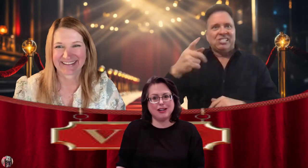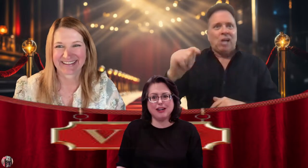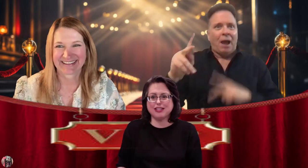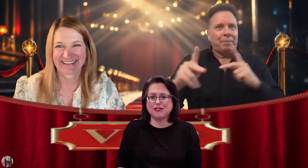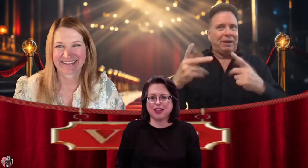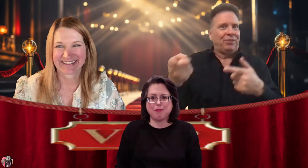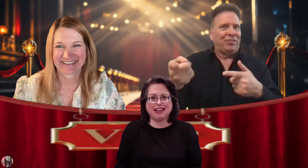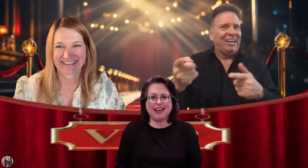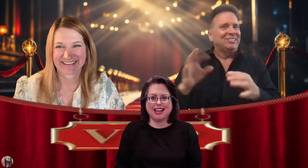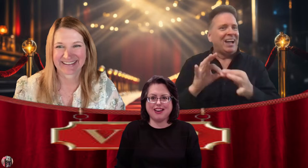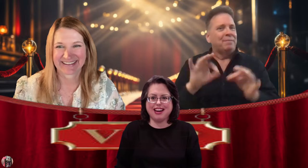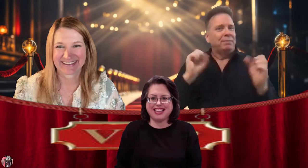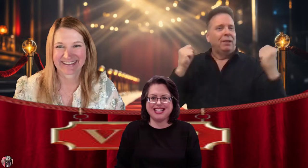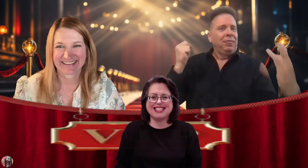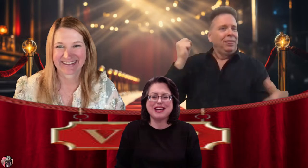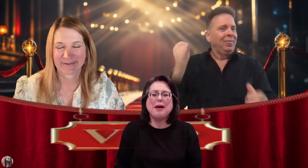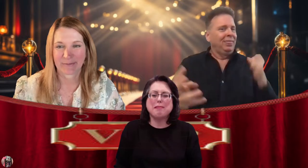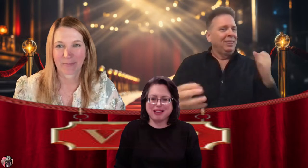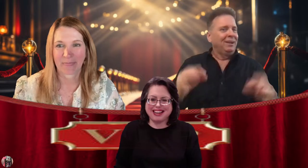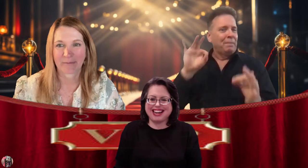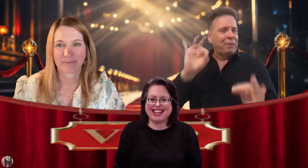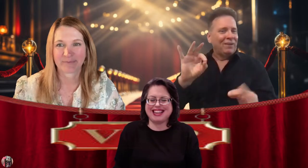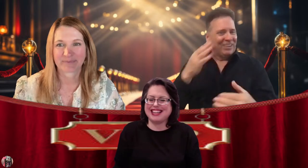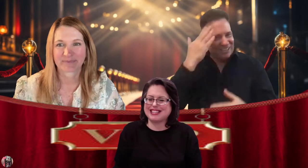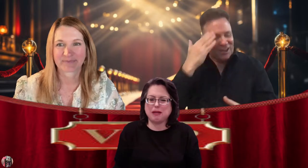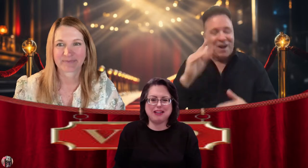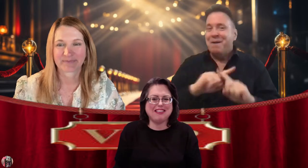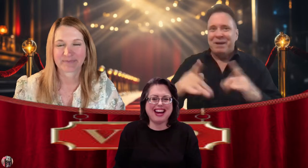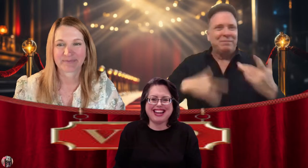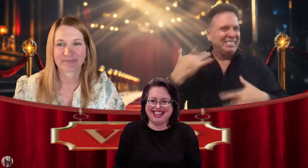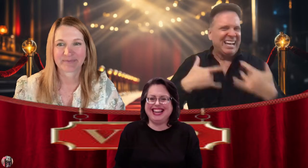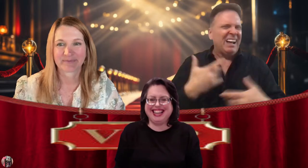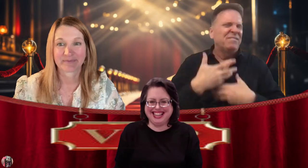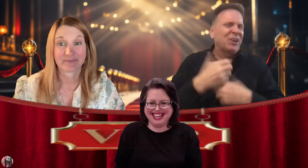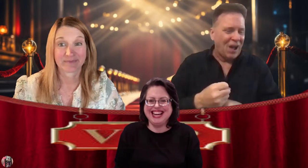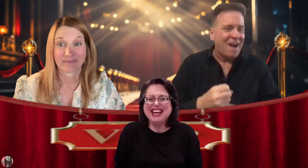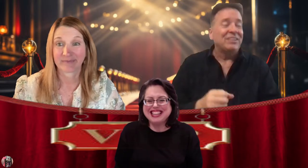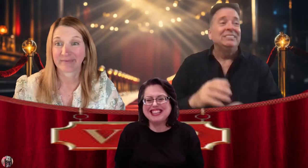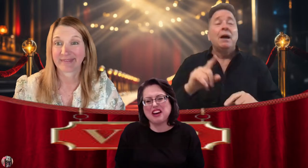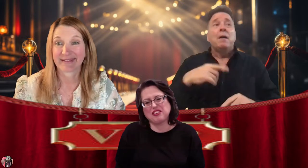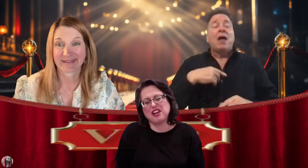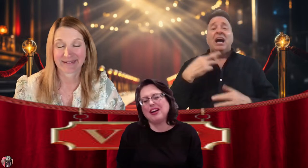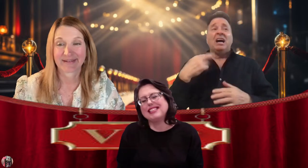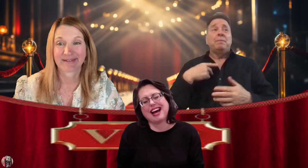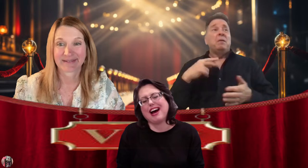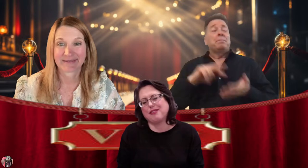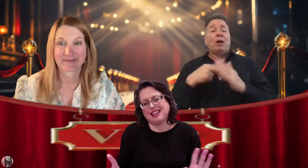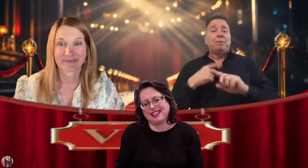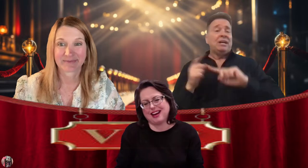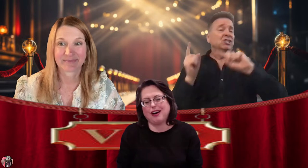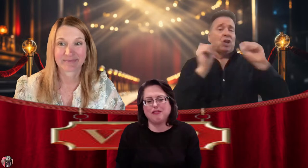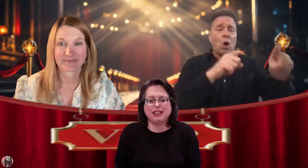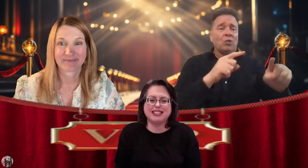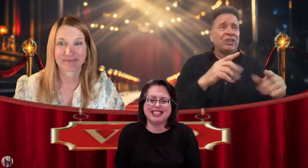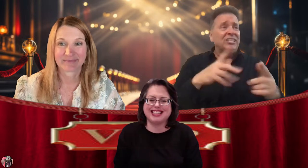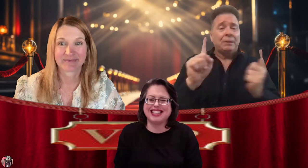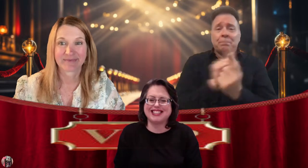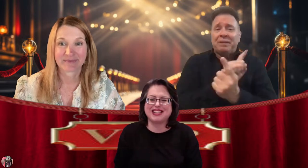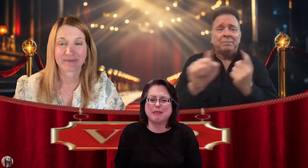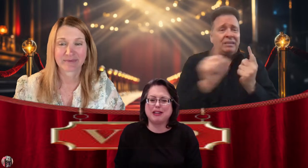nervous for that big L.A. audience, but I think it's going to be great. You never know. I'll get that confidence. It's going to be